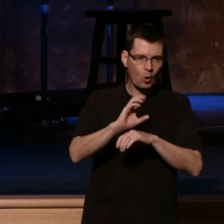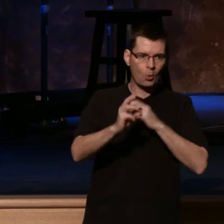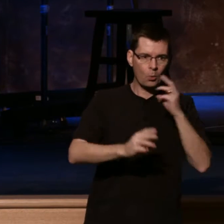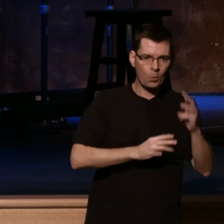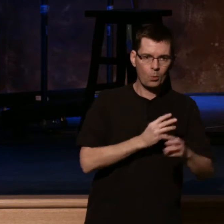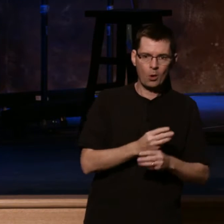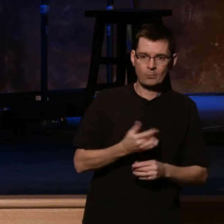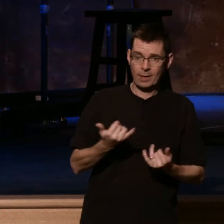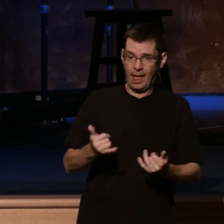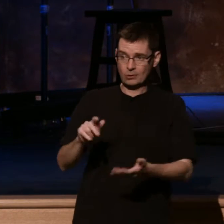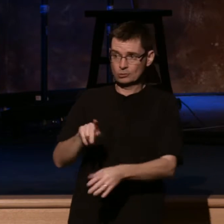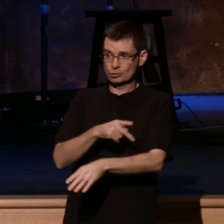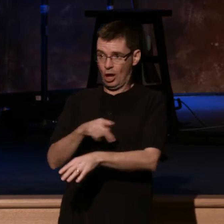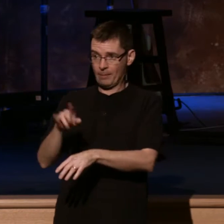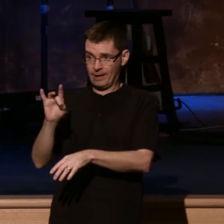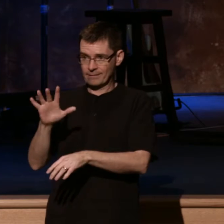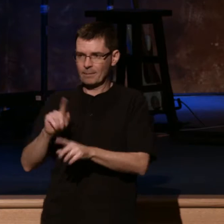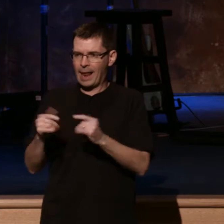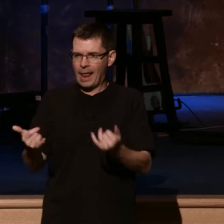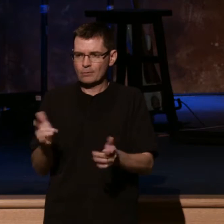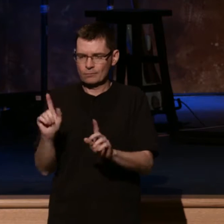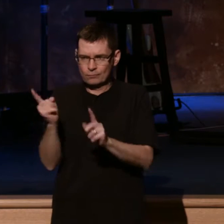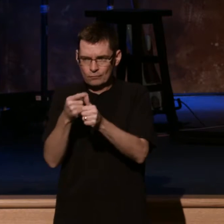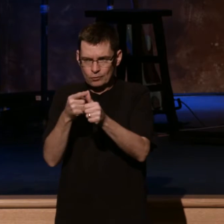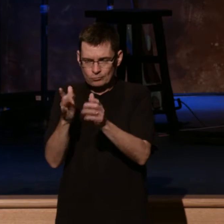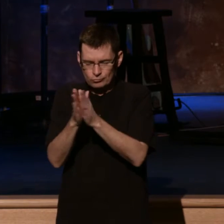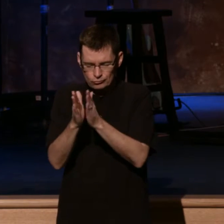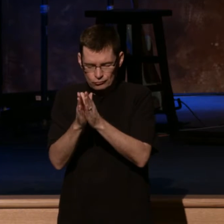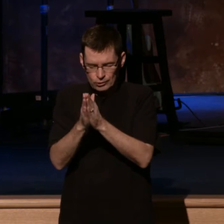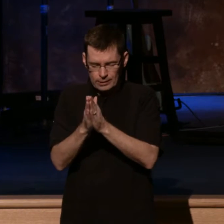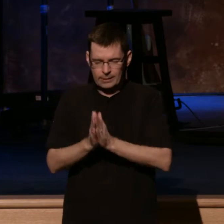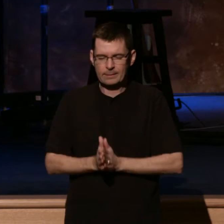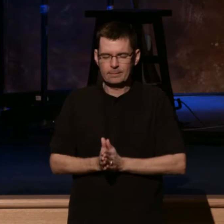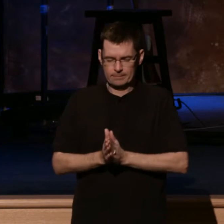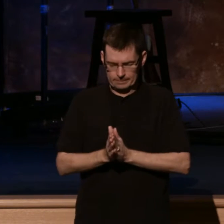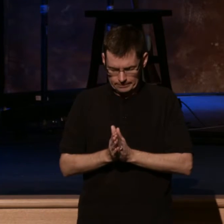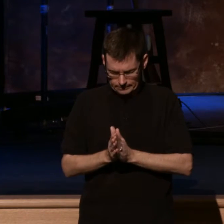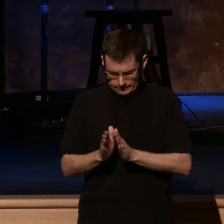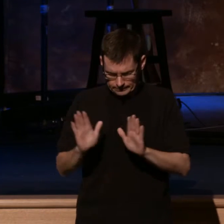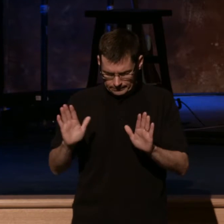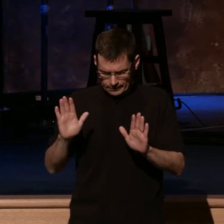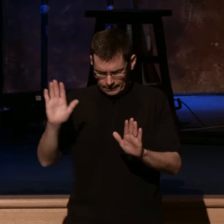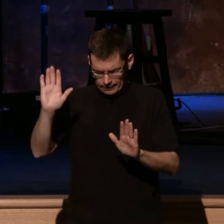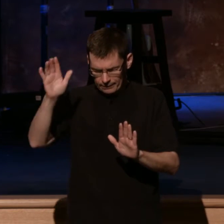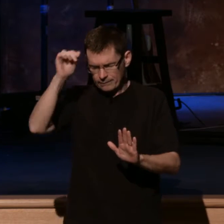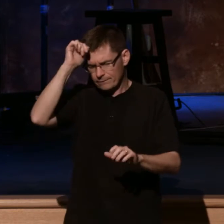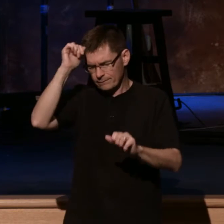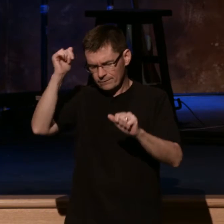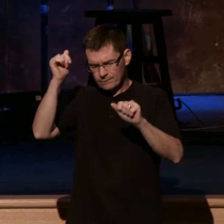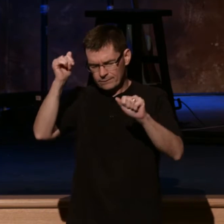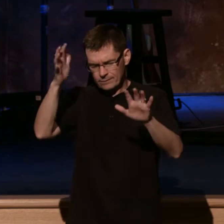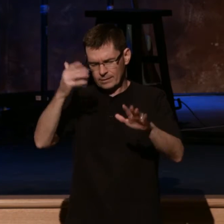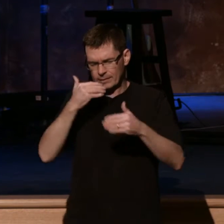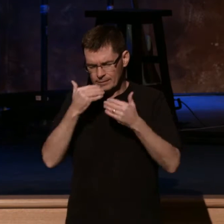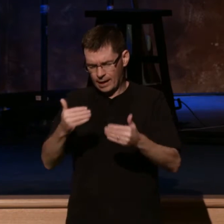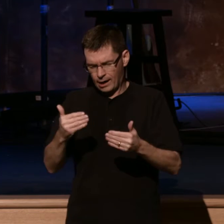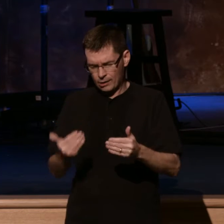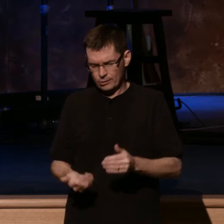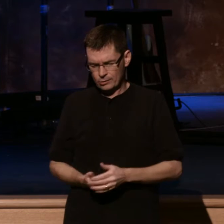to Psalm 85, would you bow with me as we pray together? Father, we thank you again that in song, in